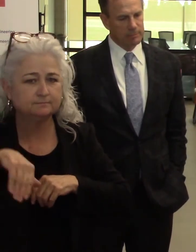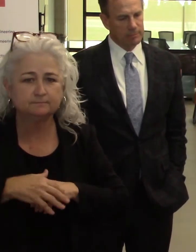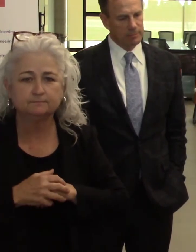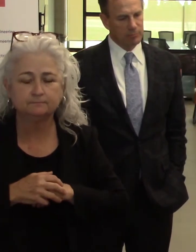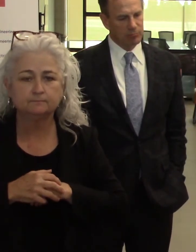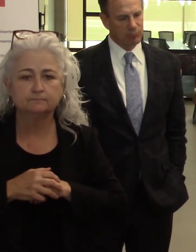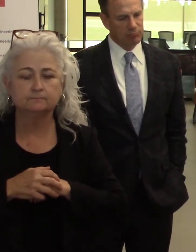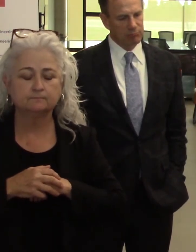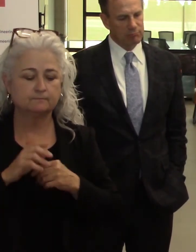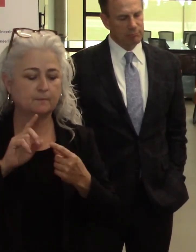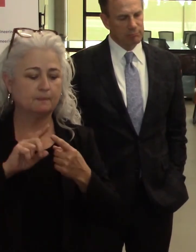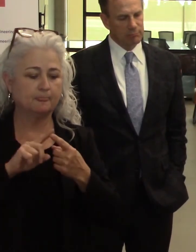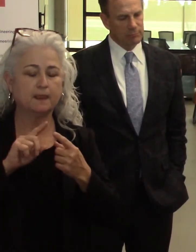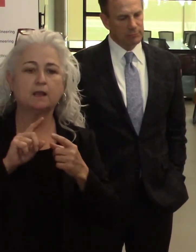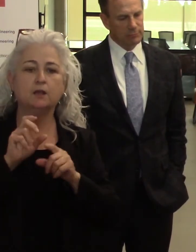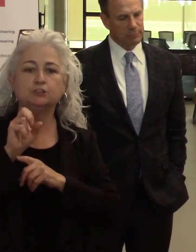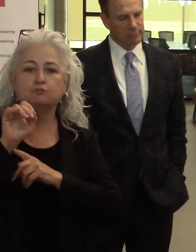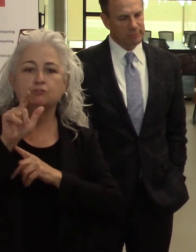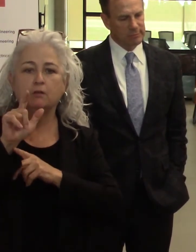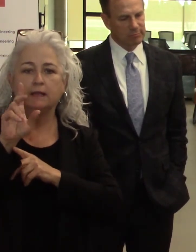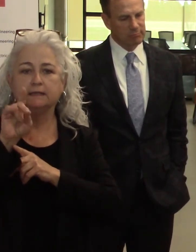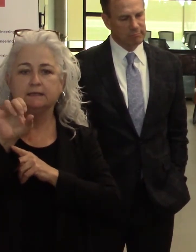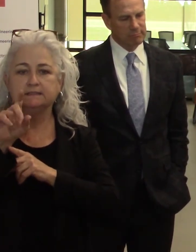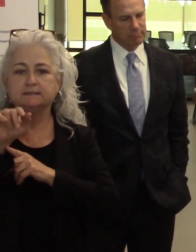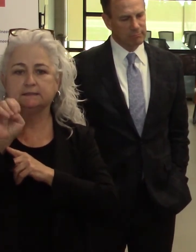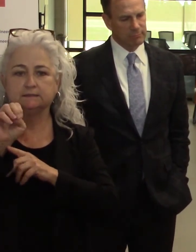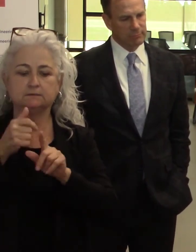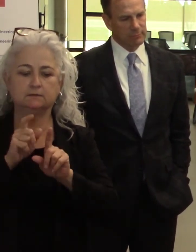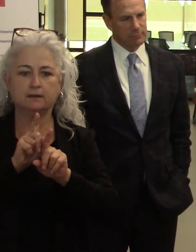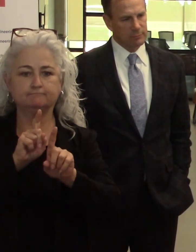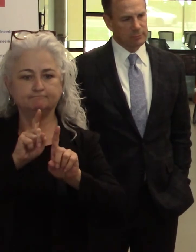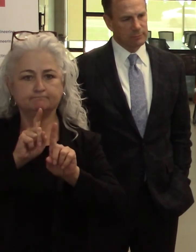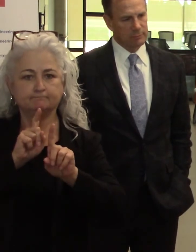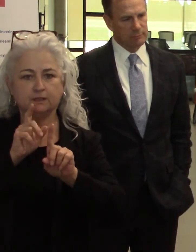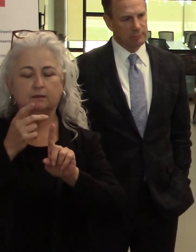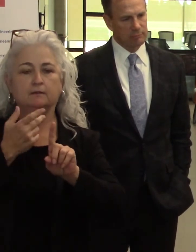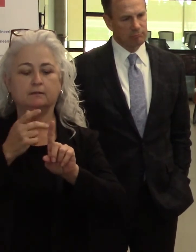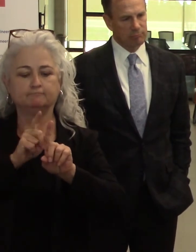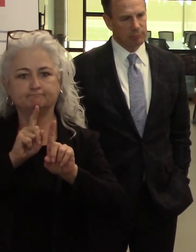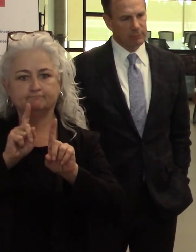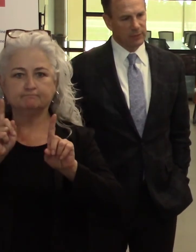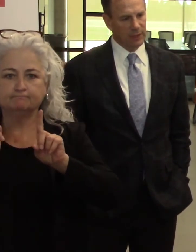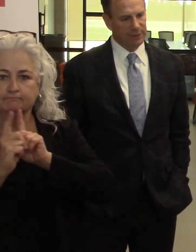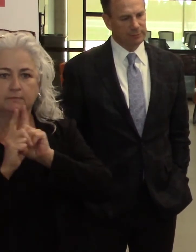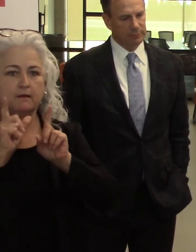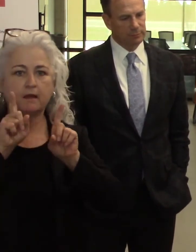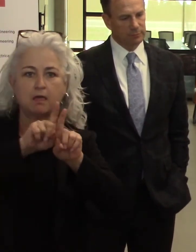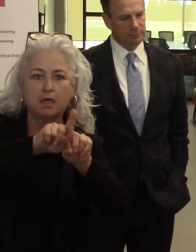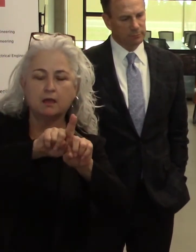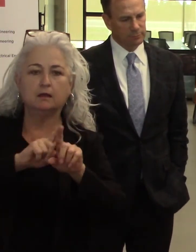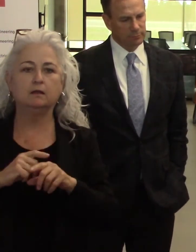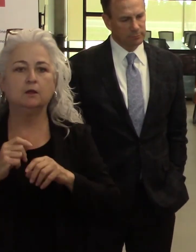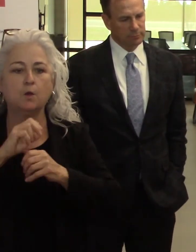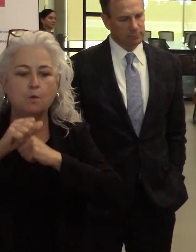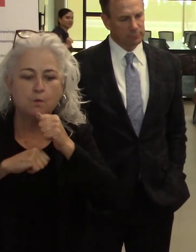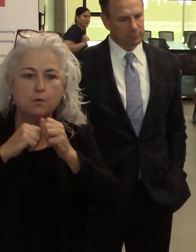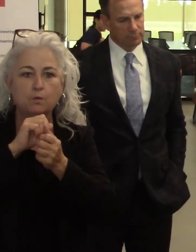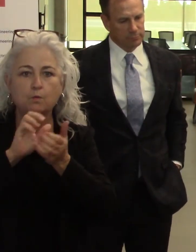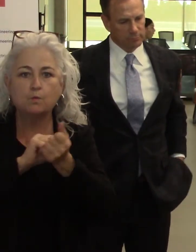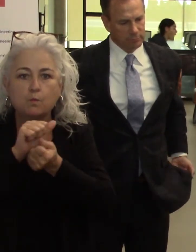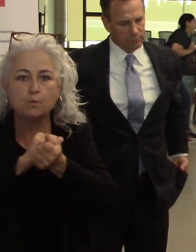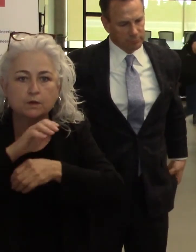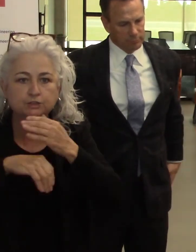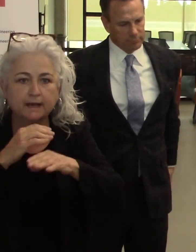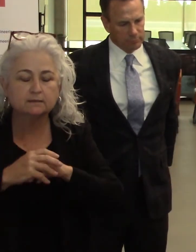Two, social distance, make sure you're washing your hands. If somebody in your family is ill, please stay home for